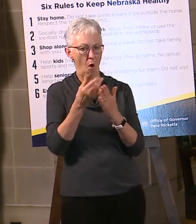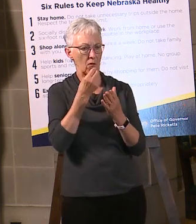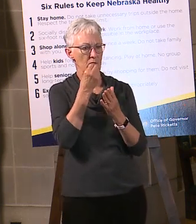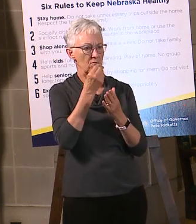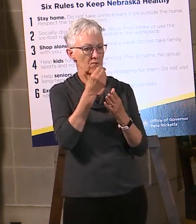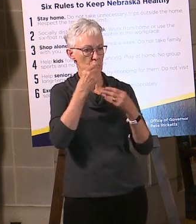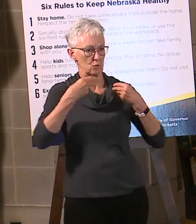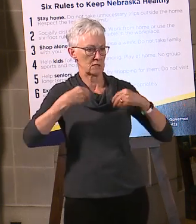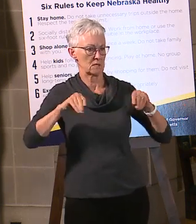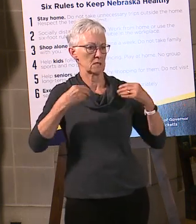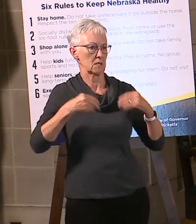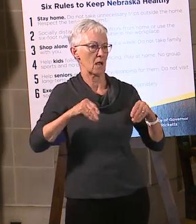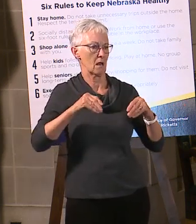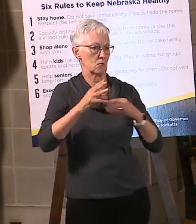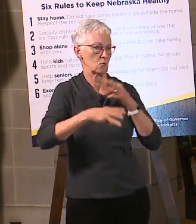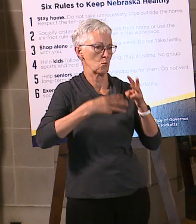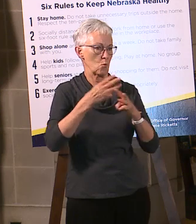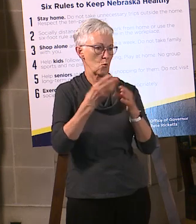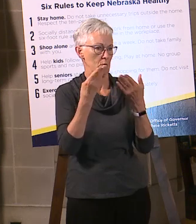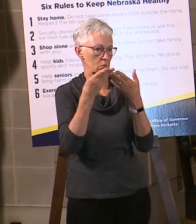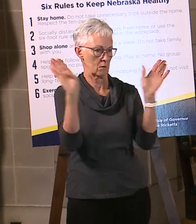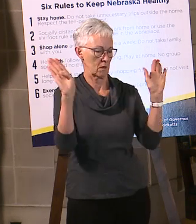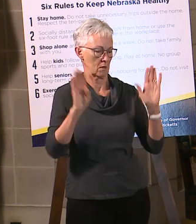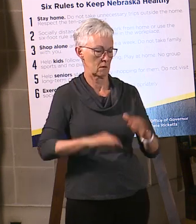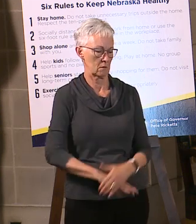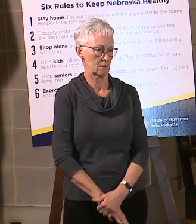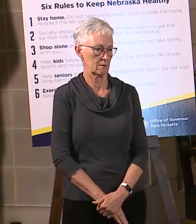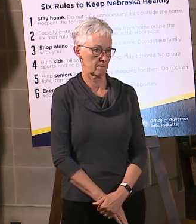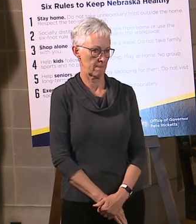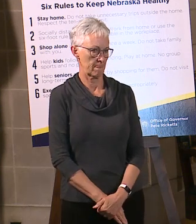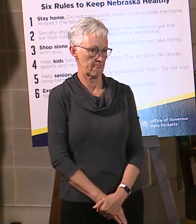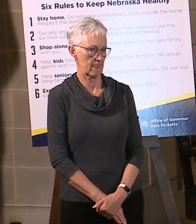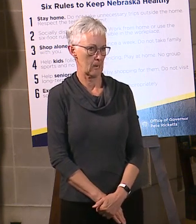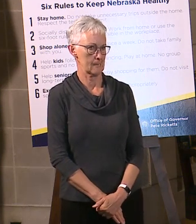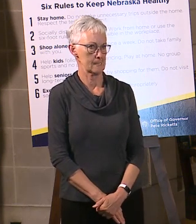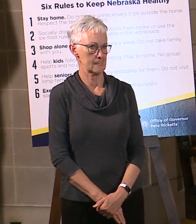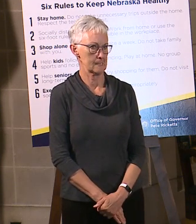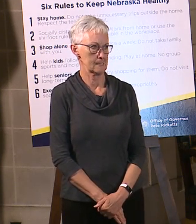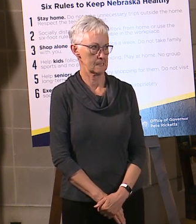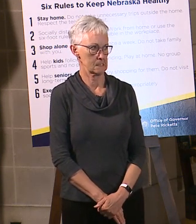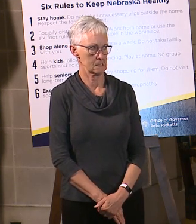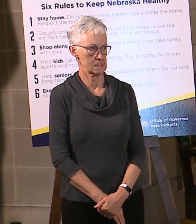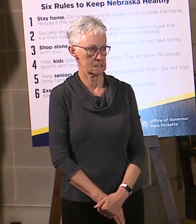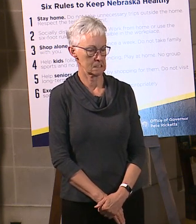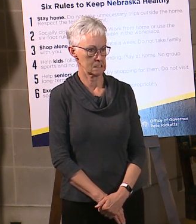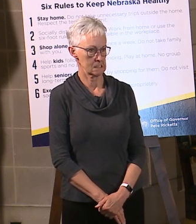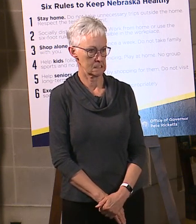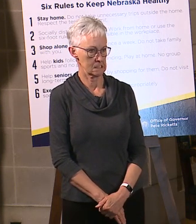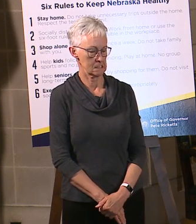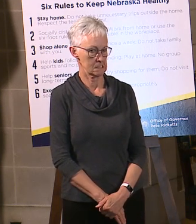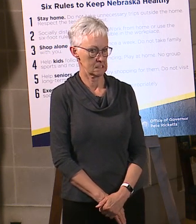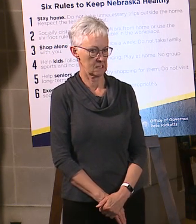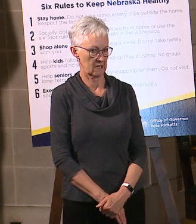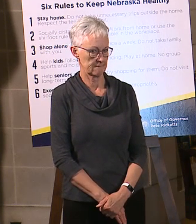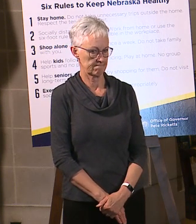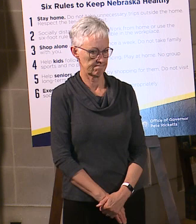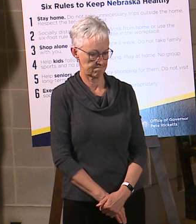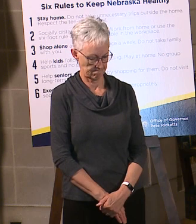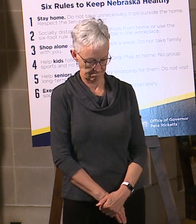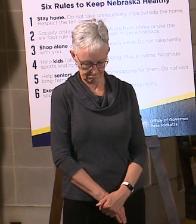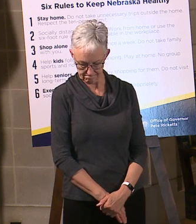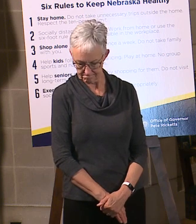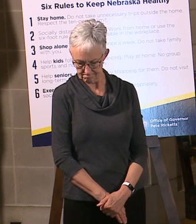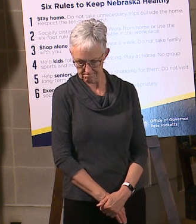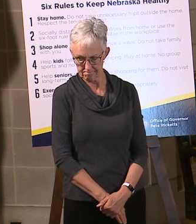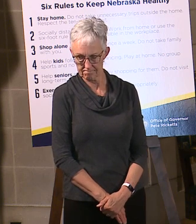from KFGW wants to know if we're looking at loosening the restrictions in the Central District Health Department because the